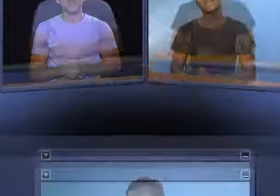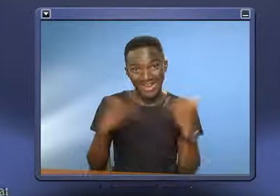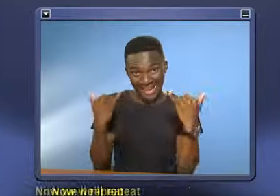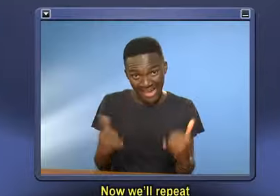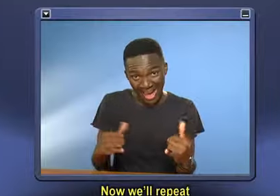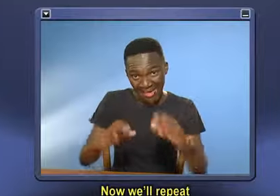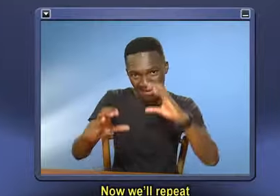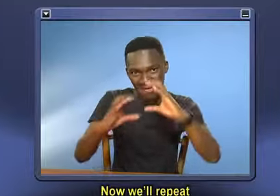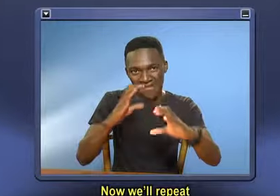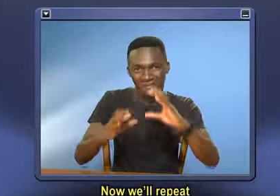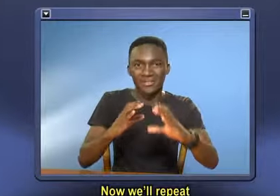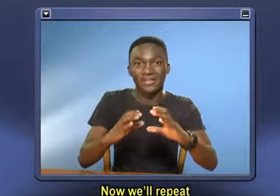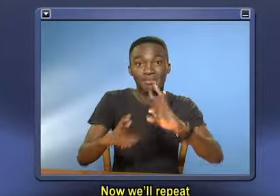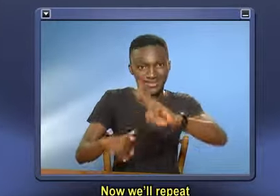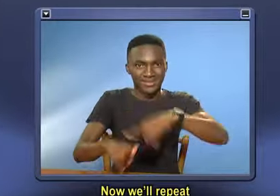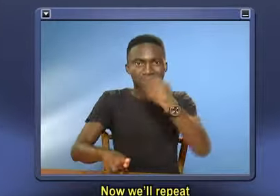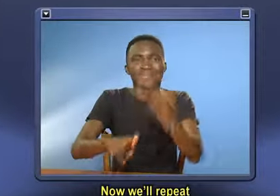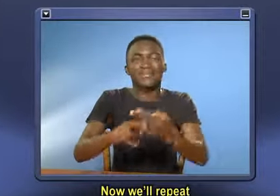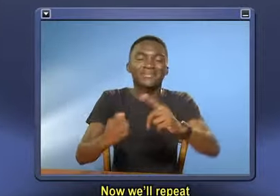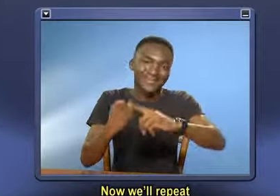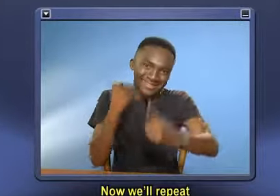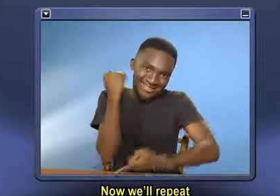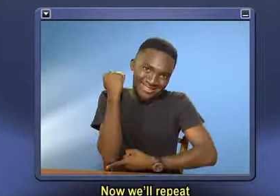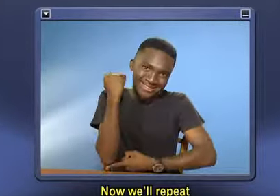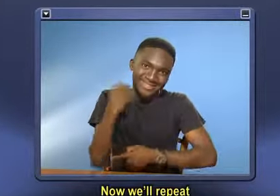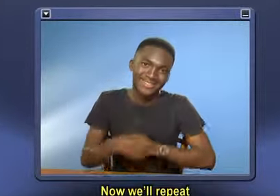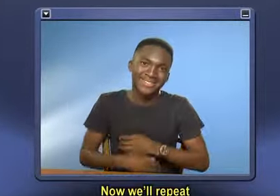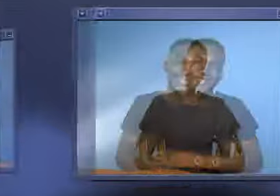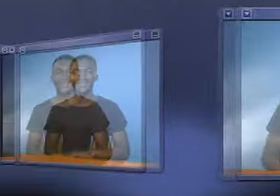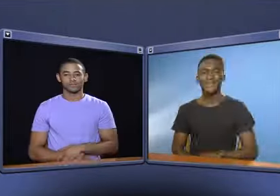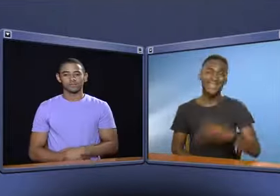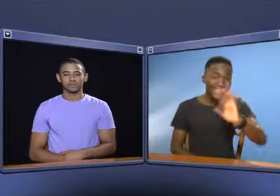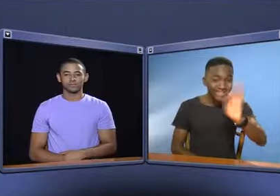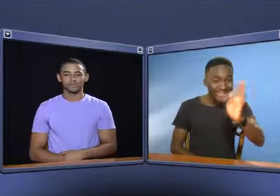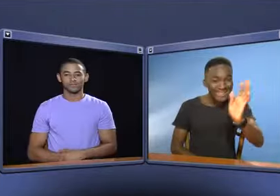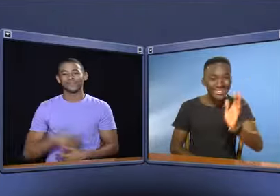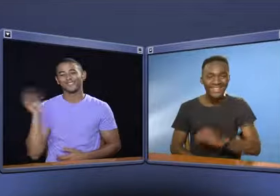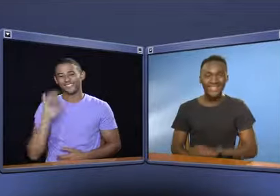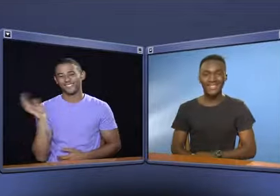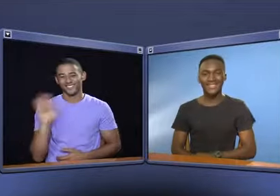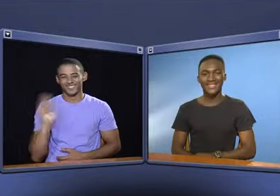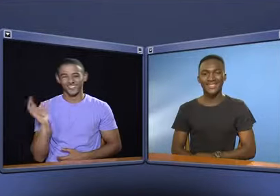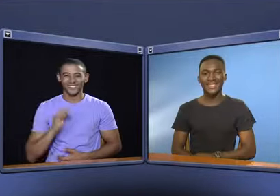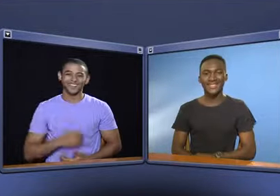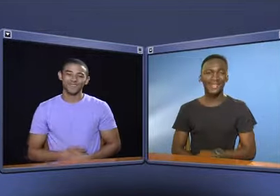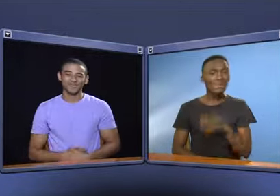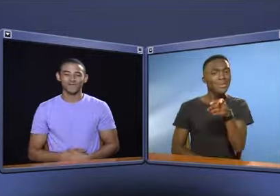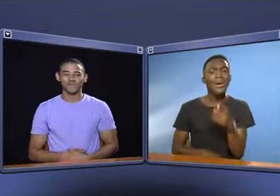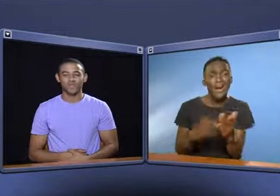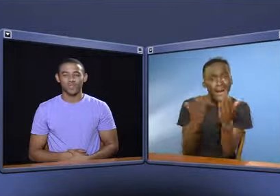Now we'll repeat the conversation for the last time. Hello! Hello! Where did